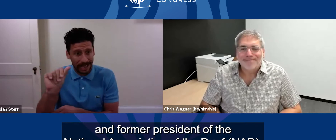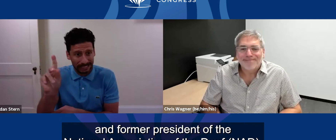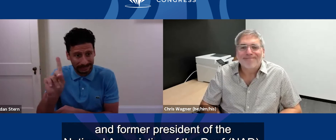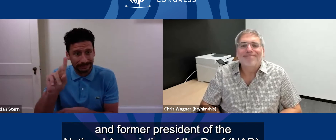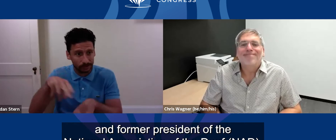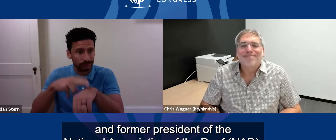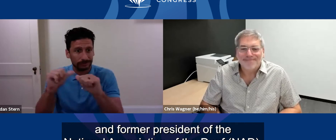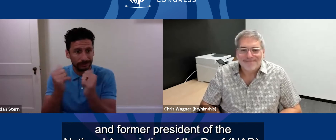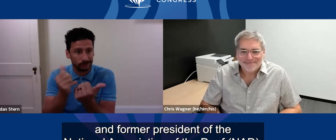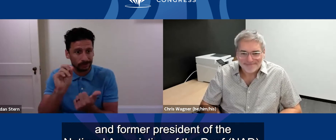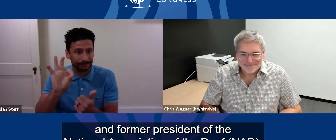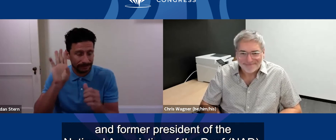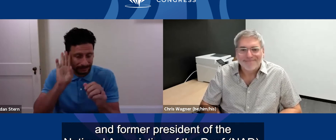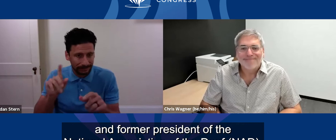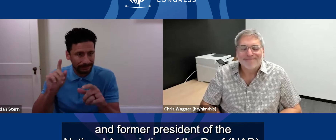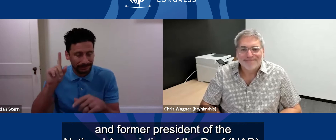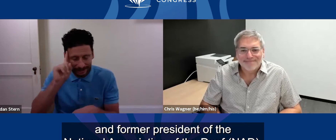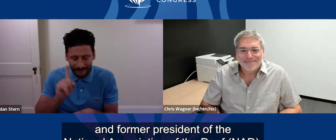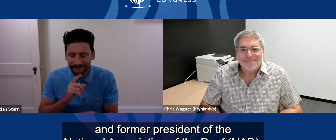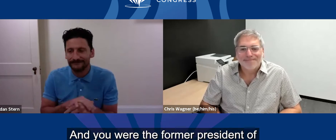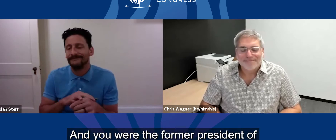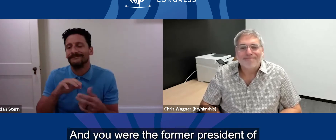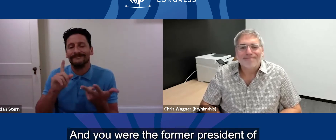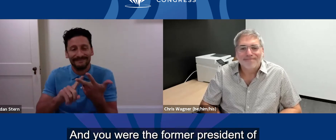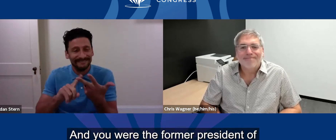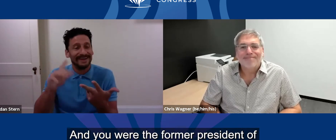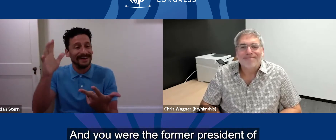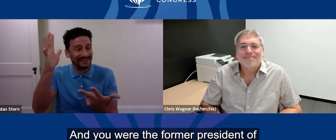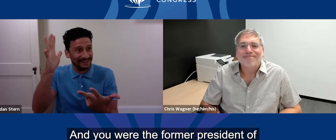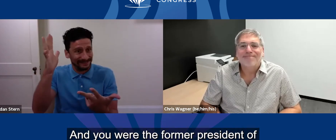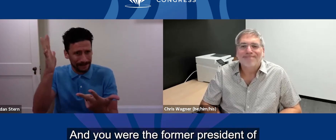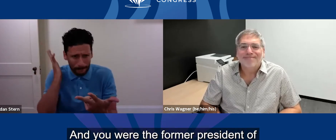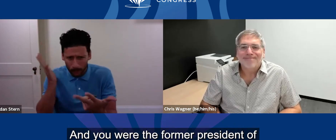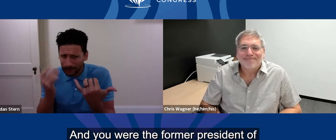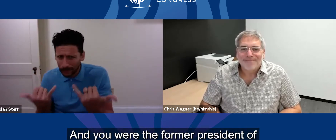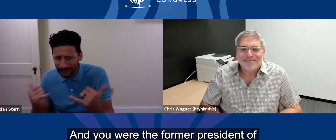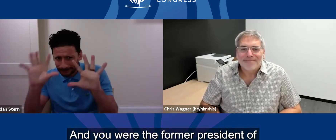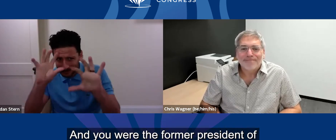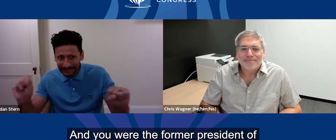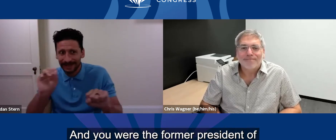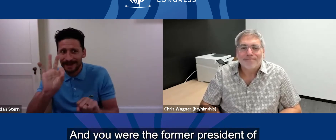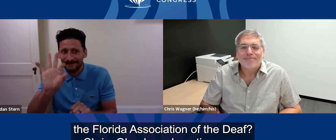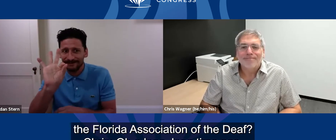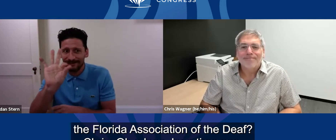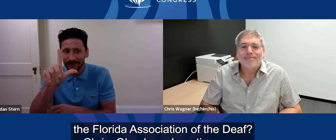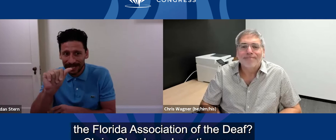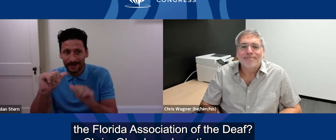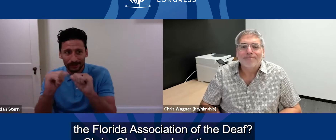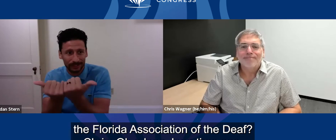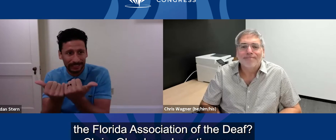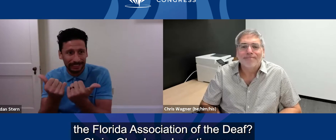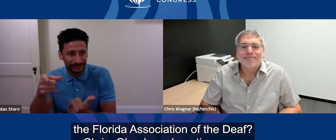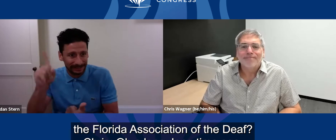National Association of the Deaf, NAD, and you were the former president of the Florida